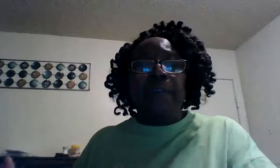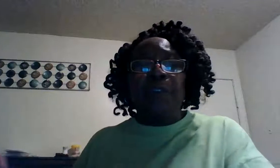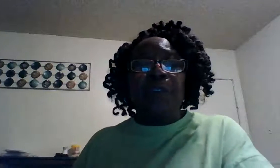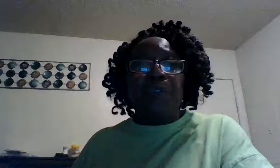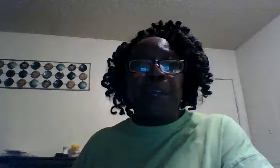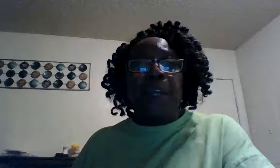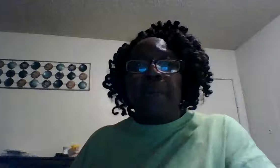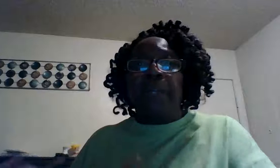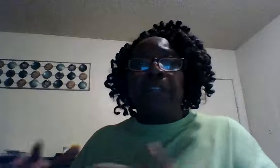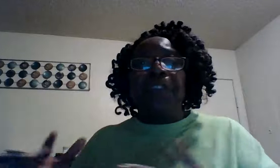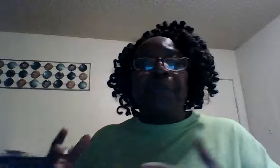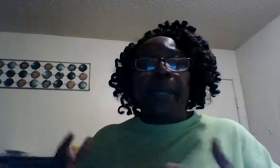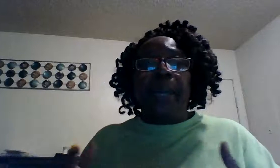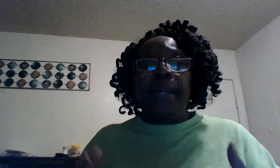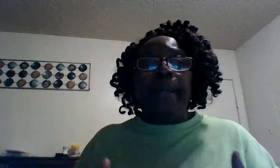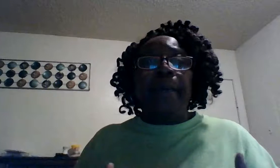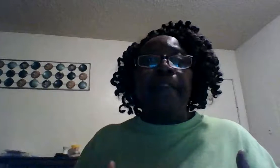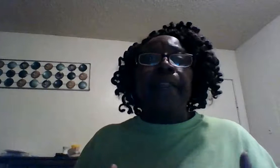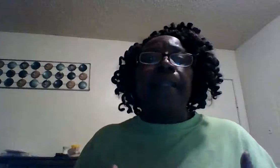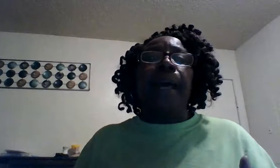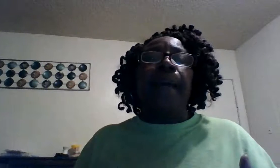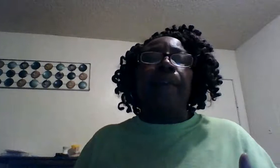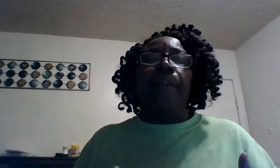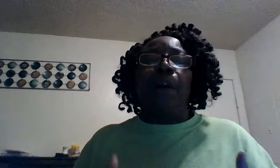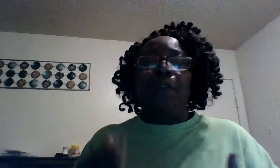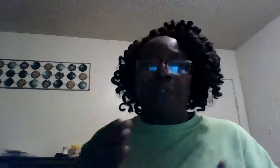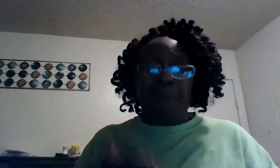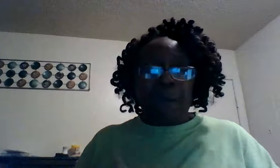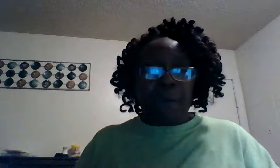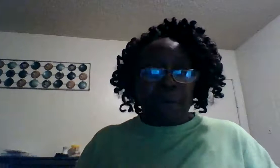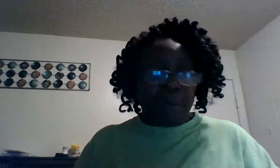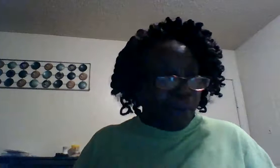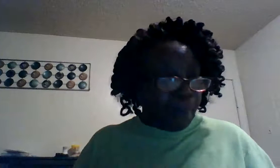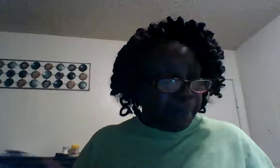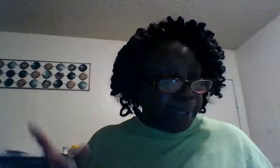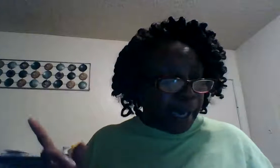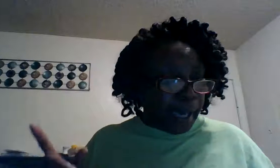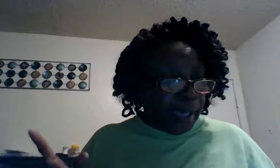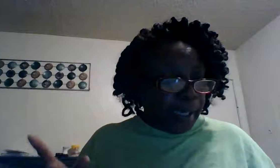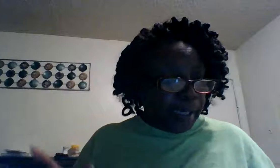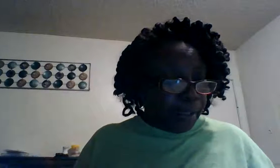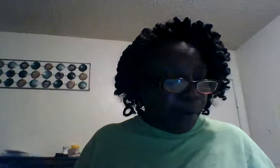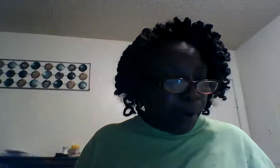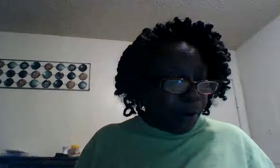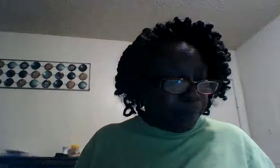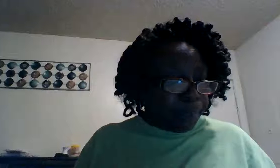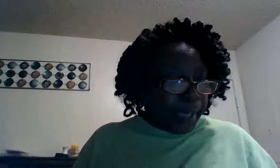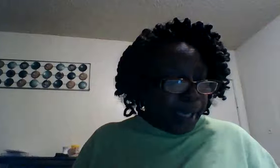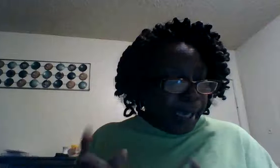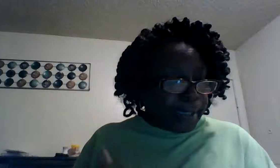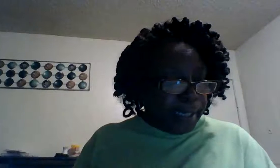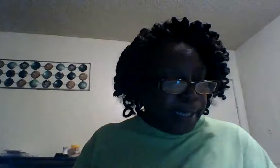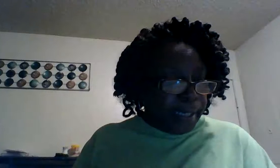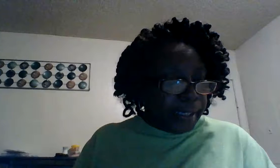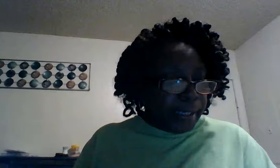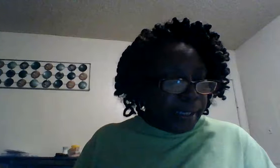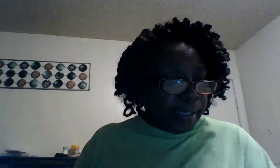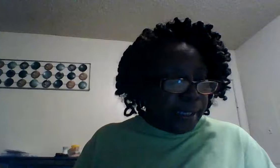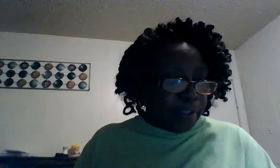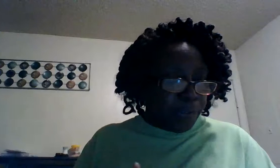you strength because you can't live this life on your own glory be to god let's go on and it is